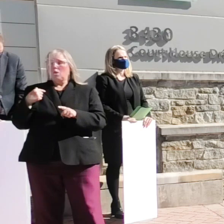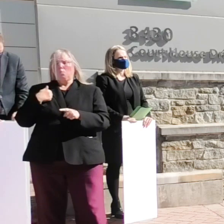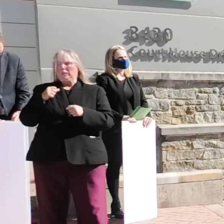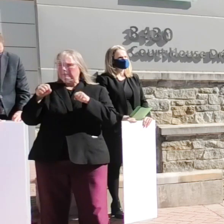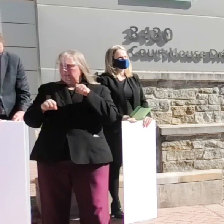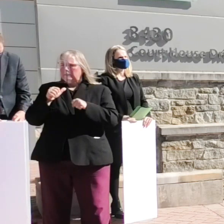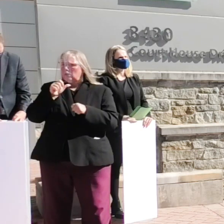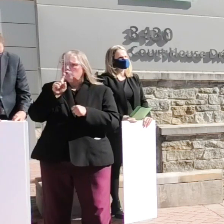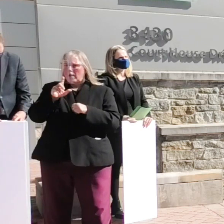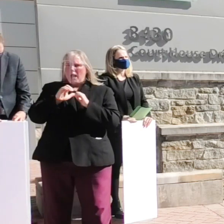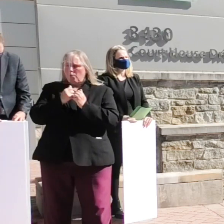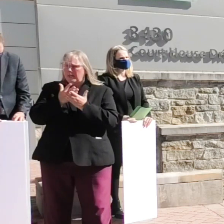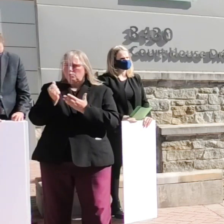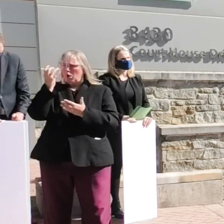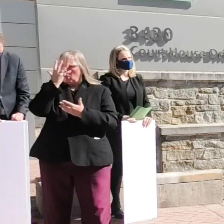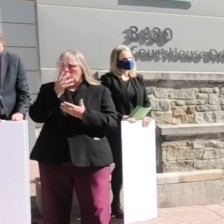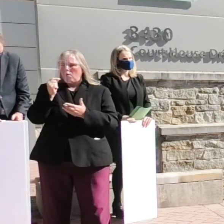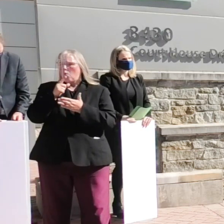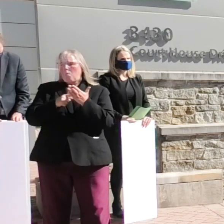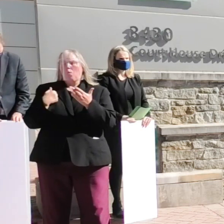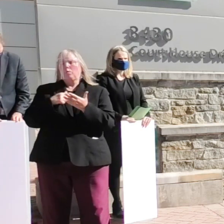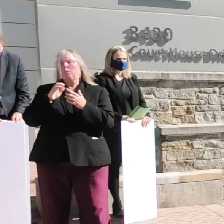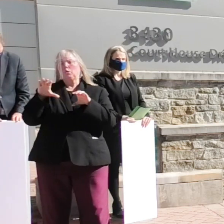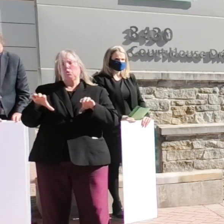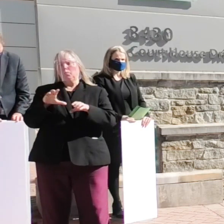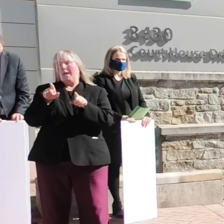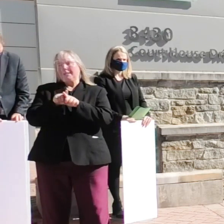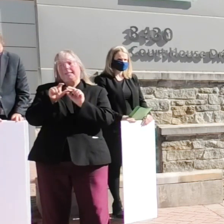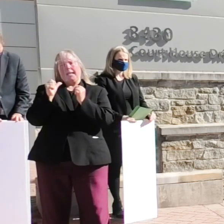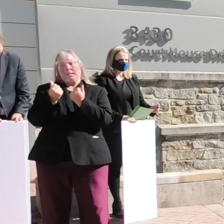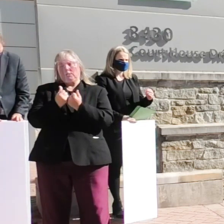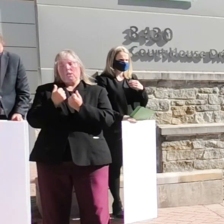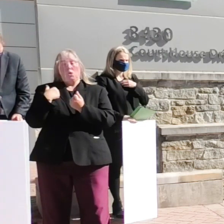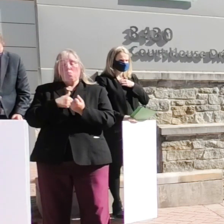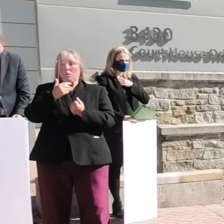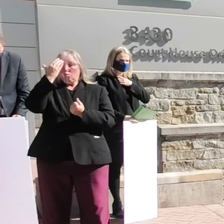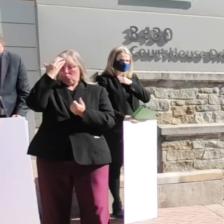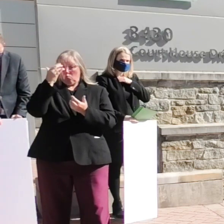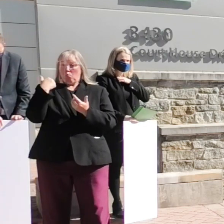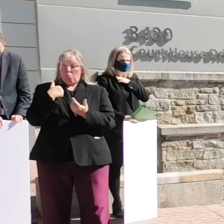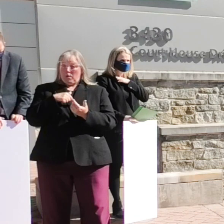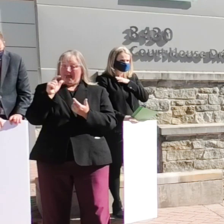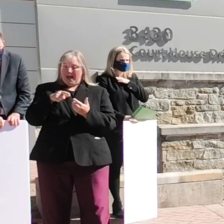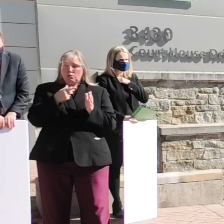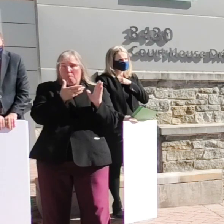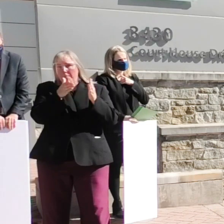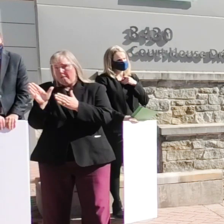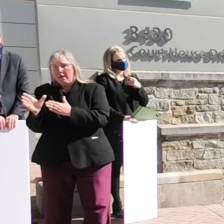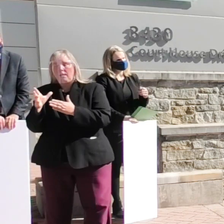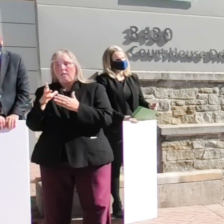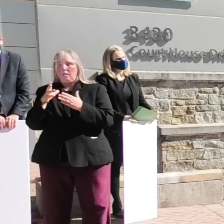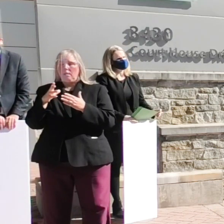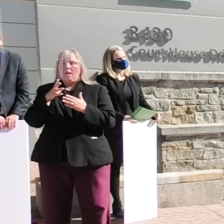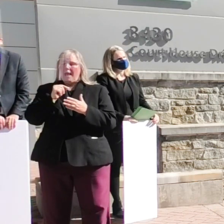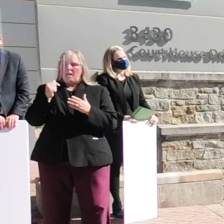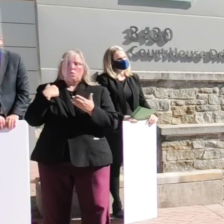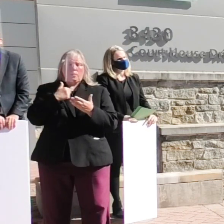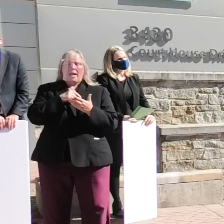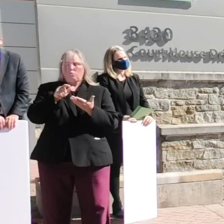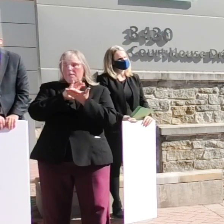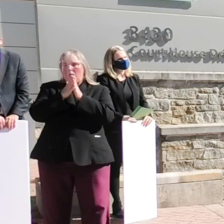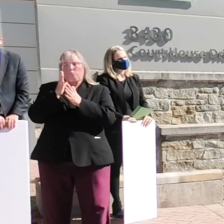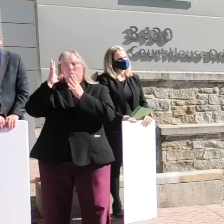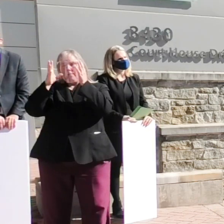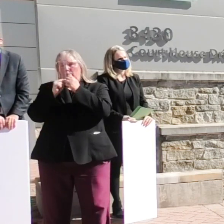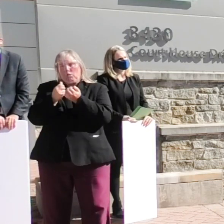going to look or what we were going to do as an agency we knew that we had to pivot and we needed to become creative